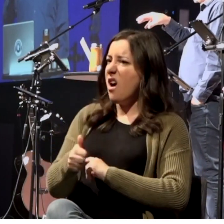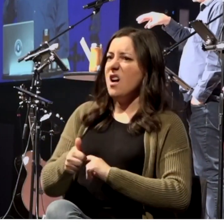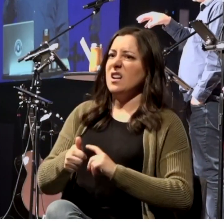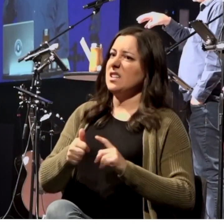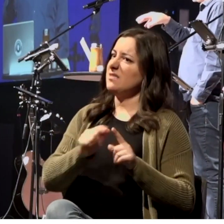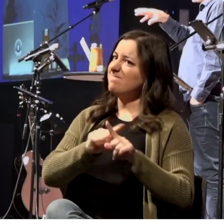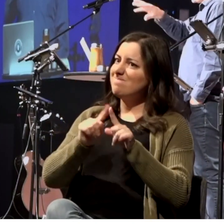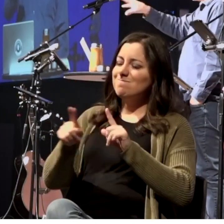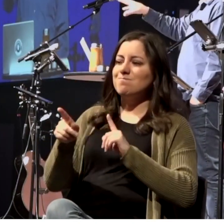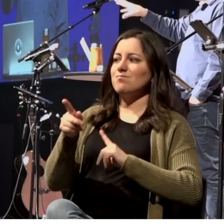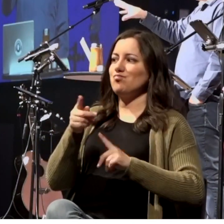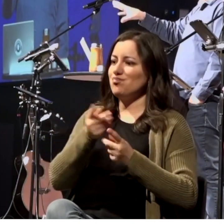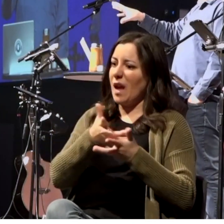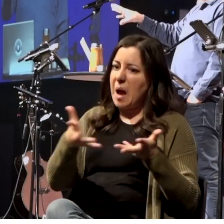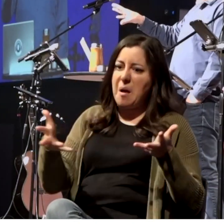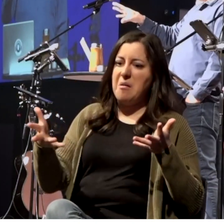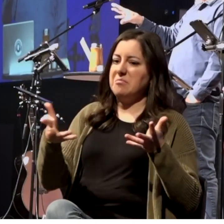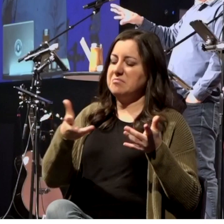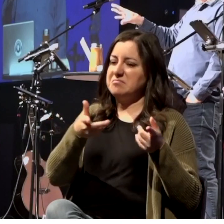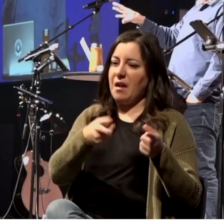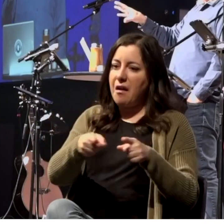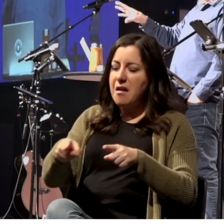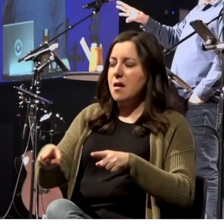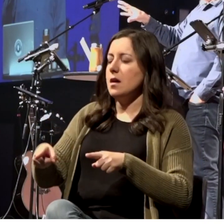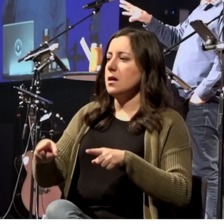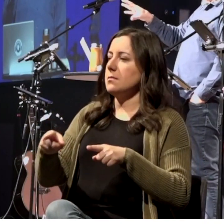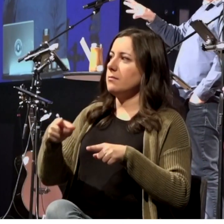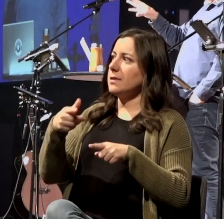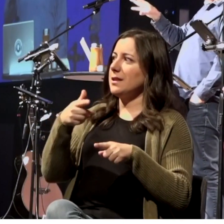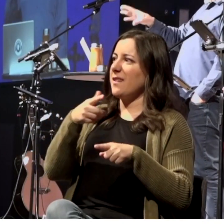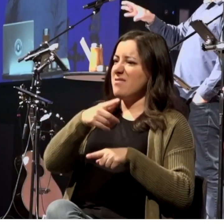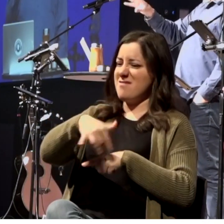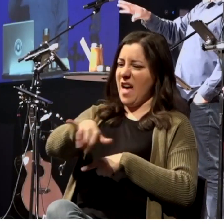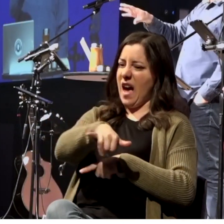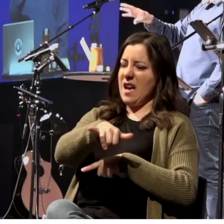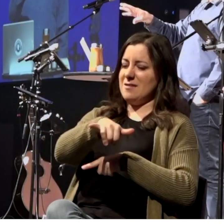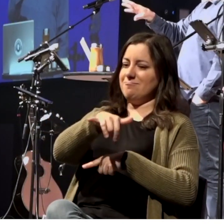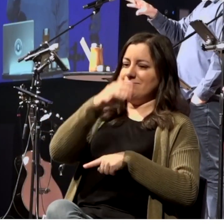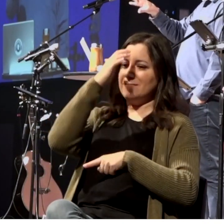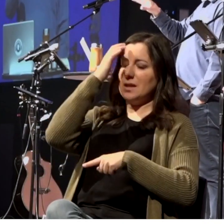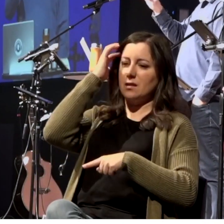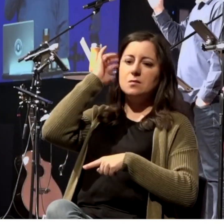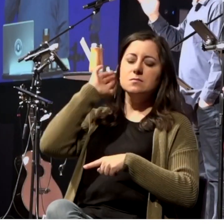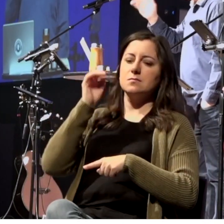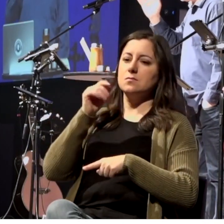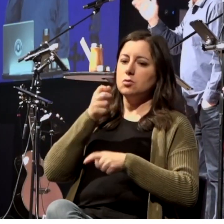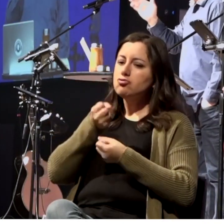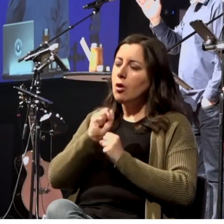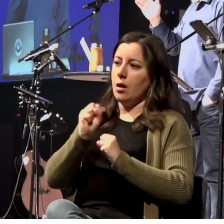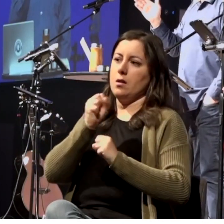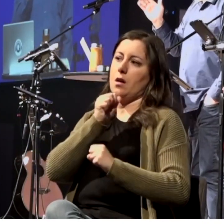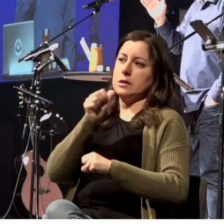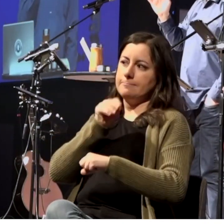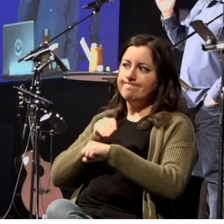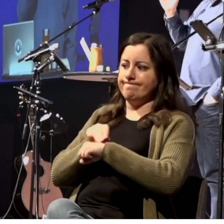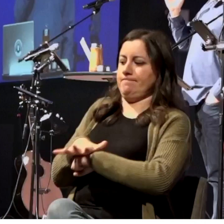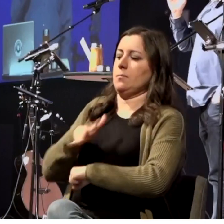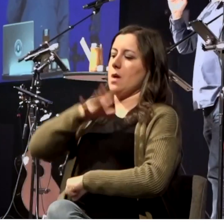And, you there's nothing taking place that is compromising my son. But people would have this attitude of